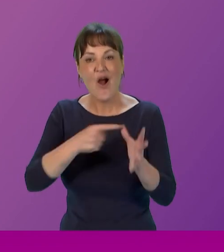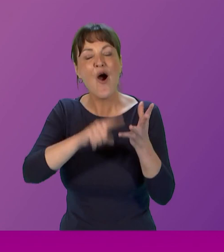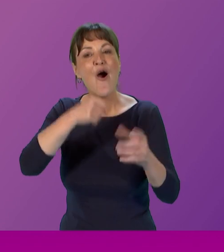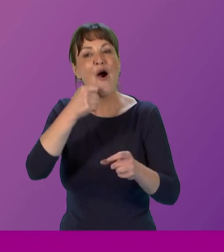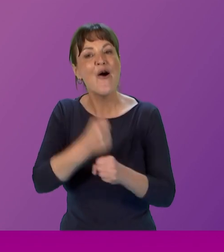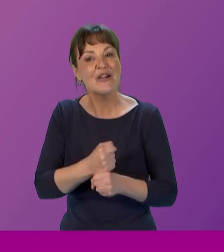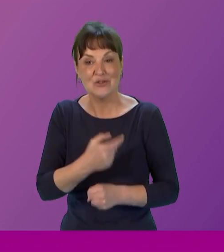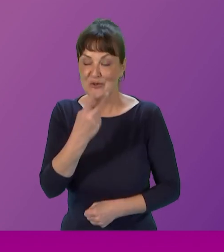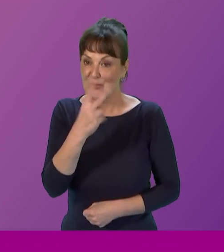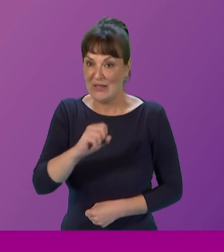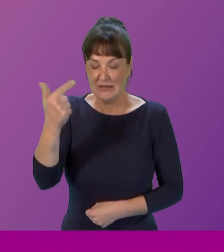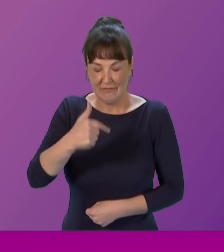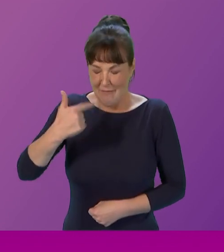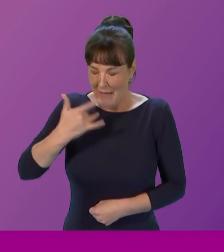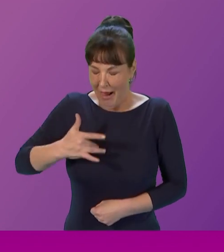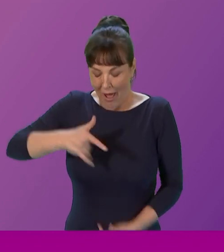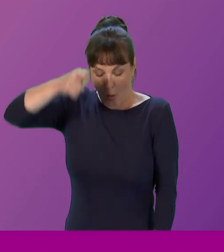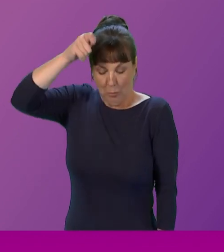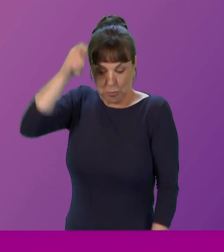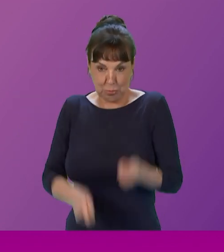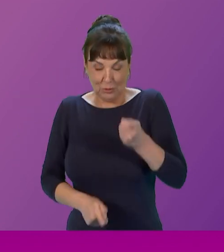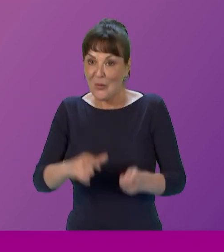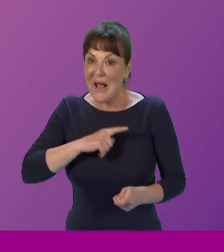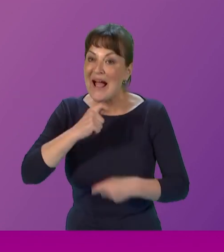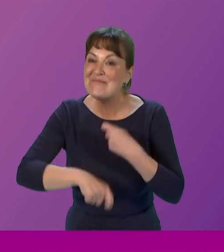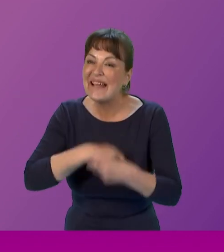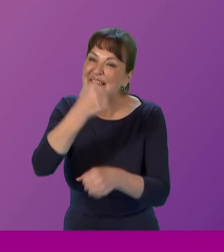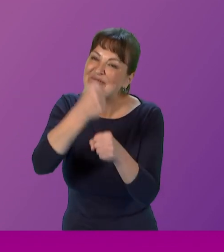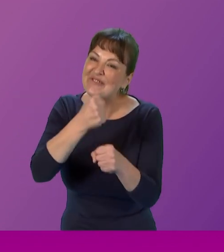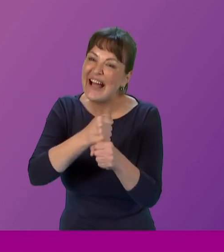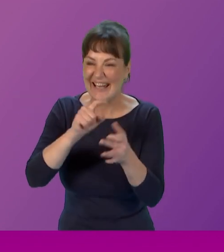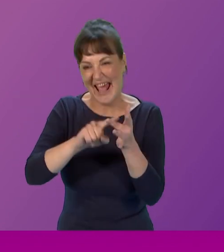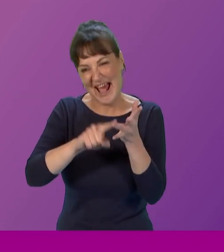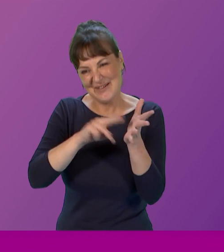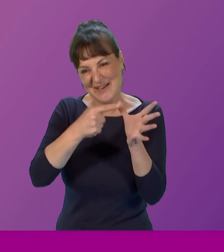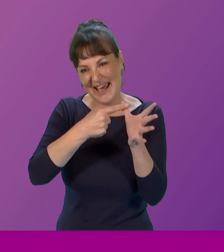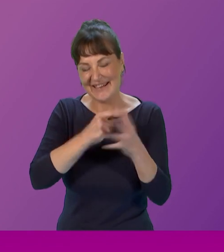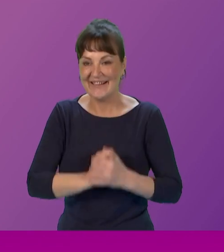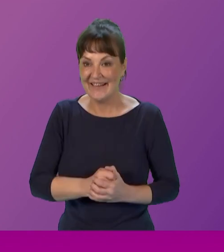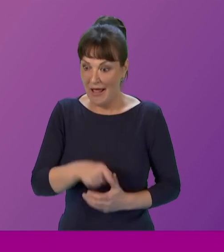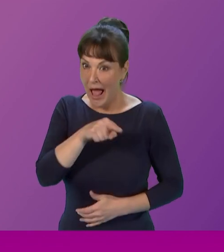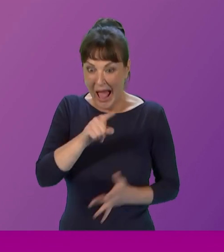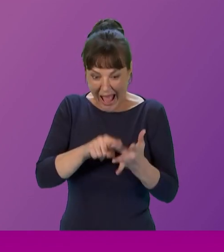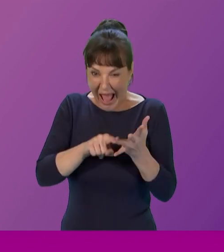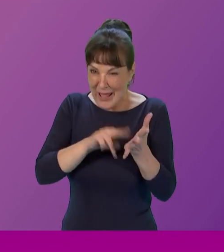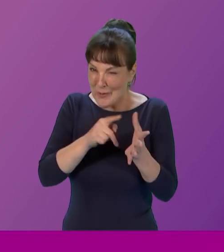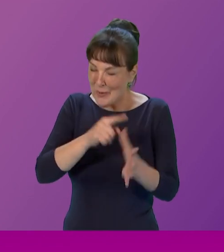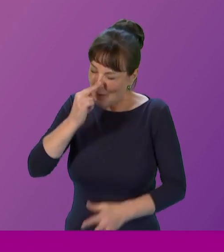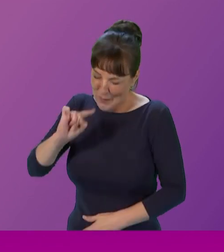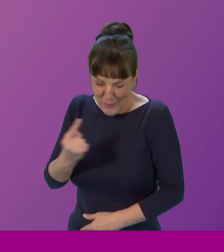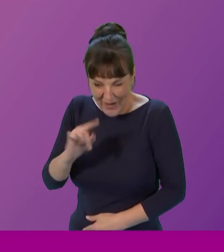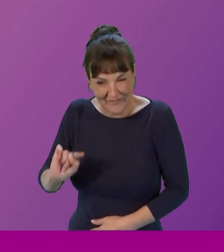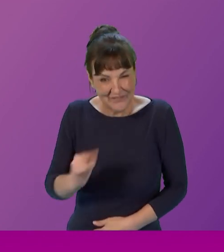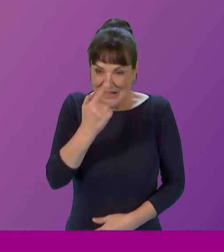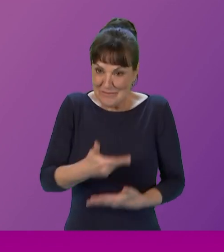my life changed completely when i became granny to iona and iona was one of the very first babies to